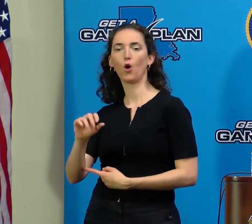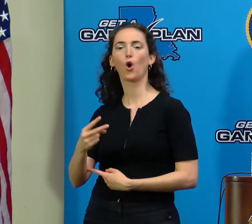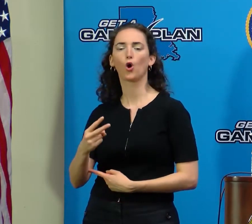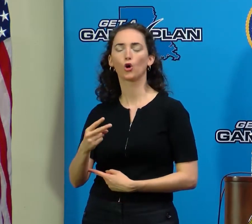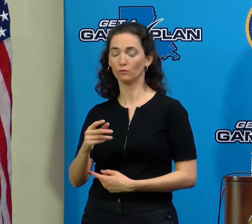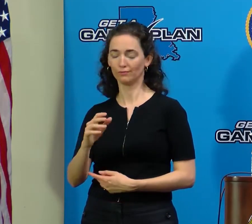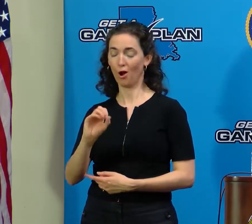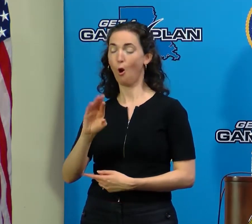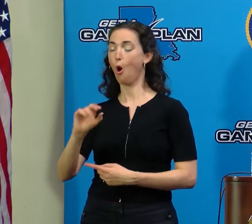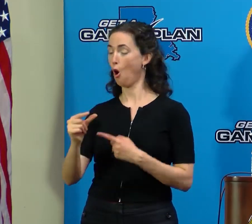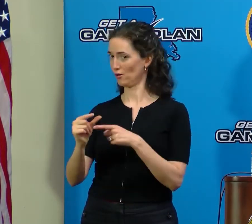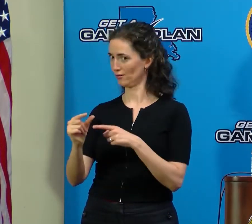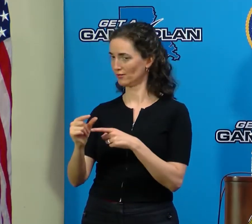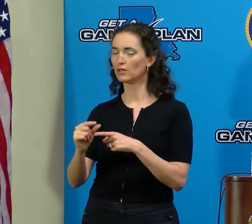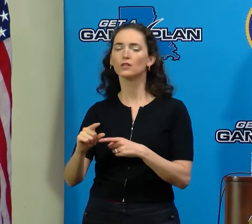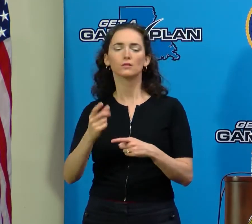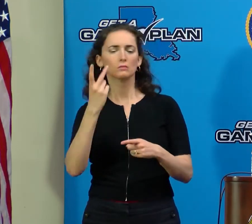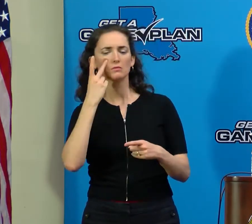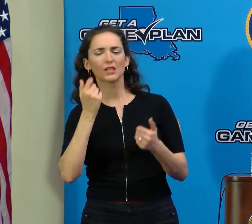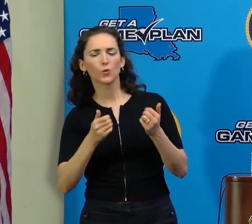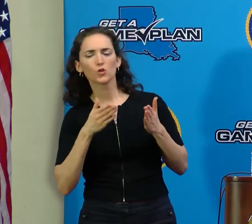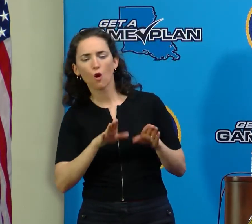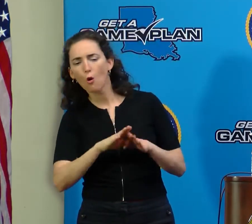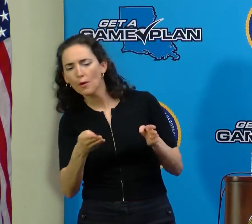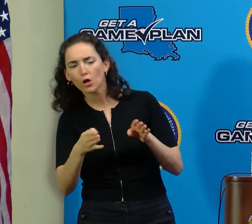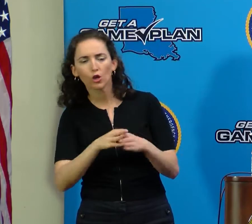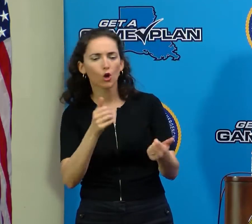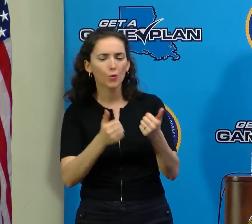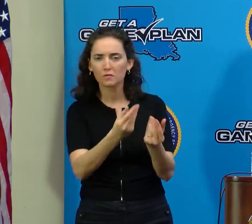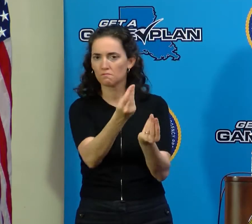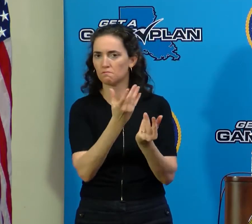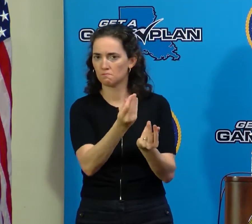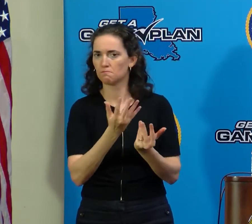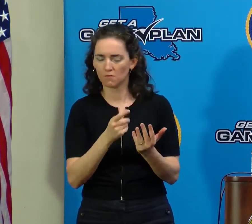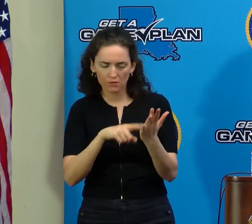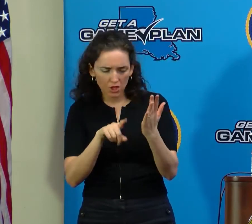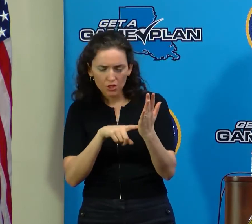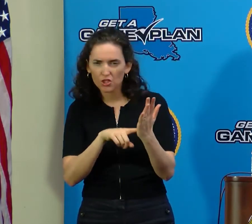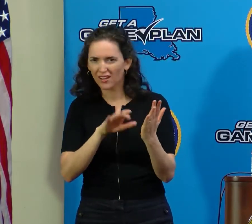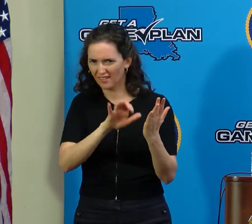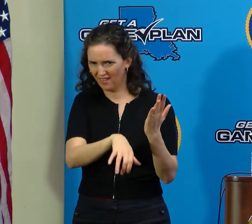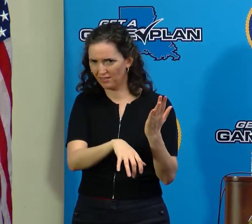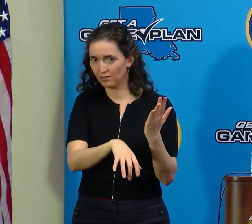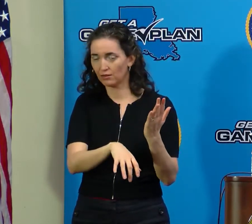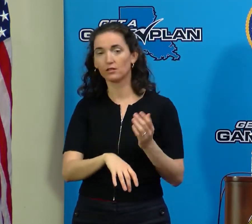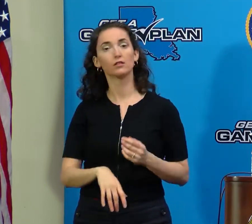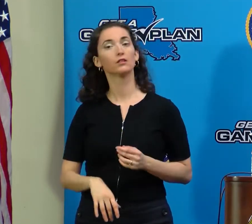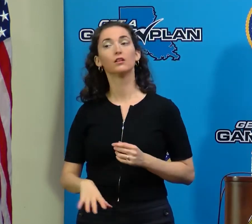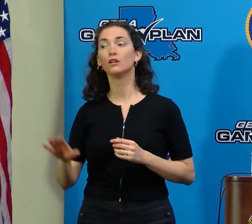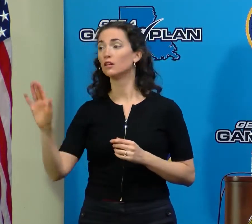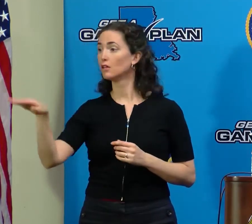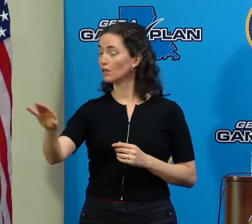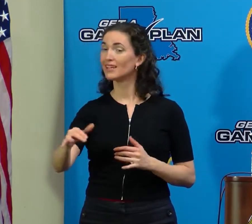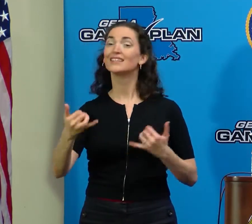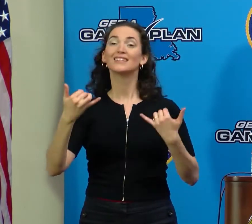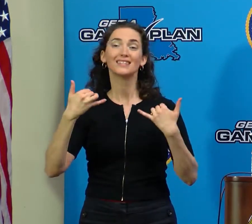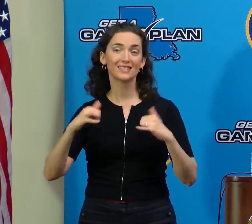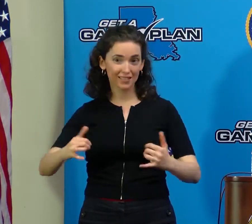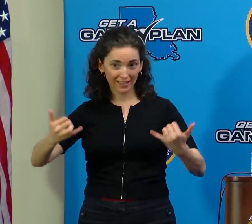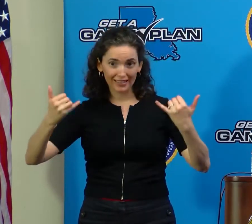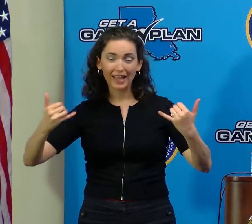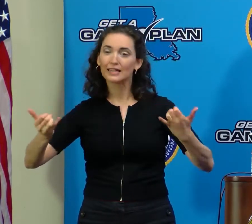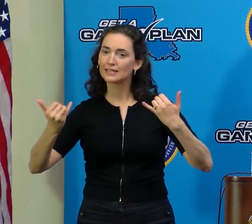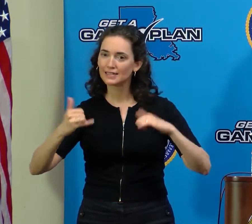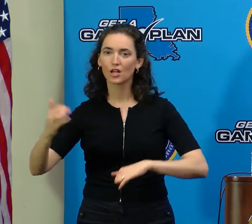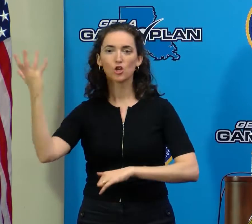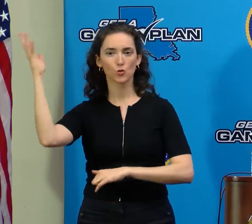and other travel-related information as well. It is still the case that there are downed trees and power lines